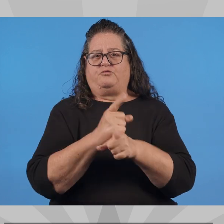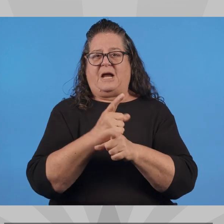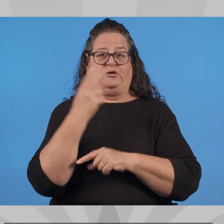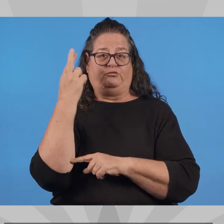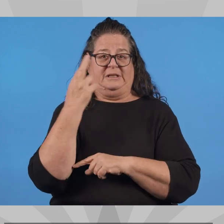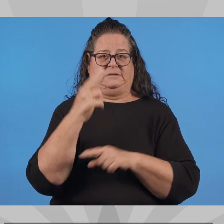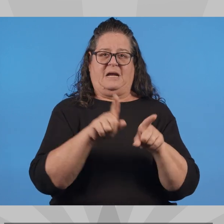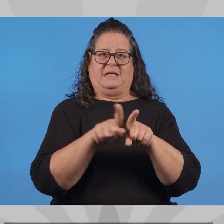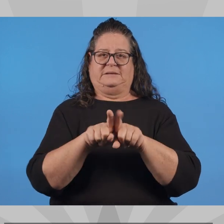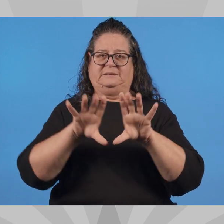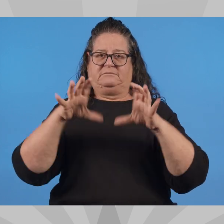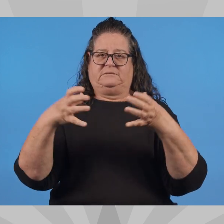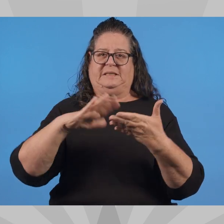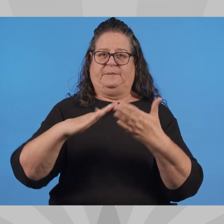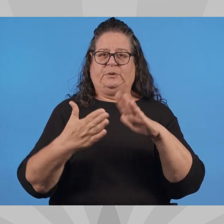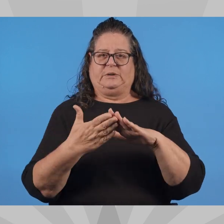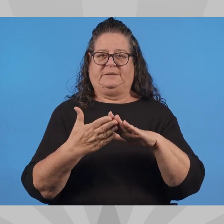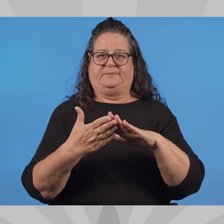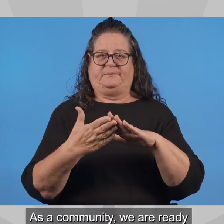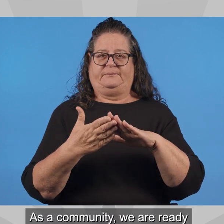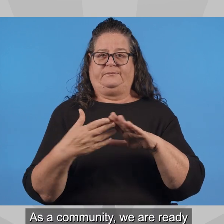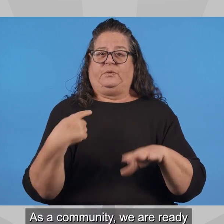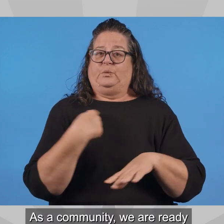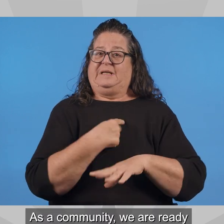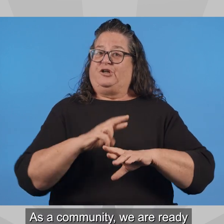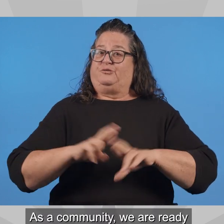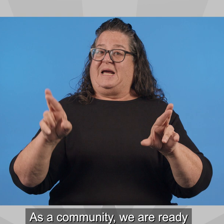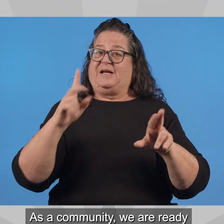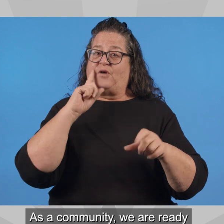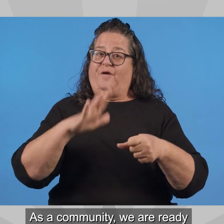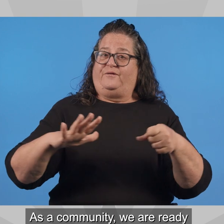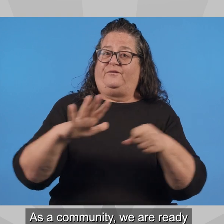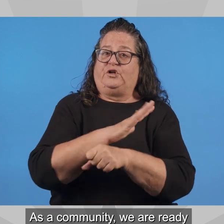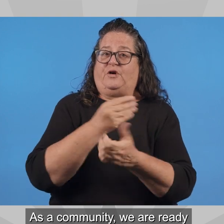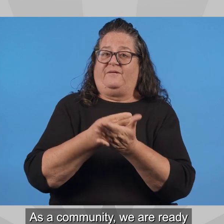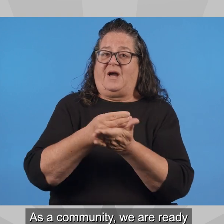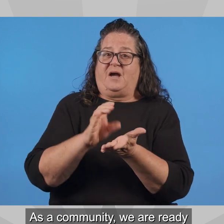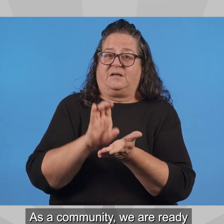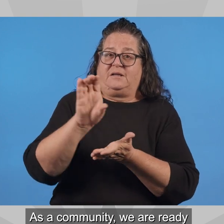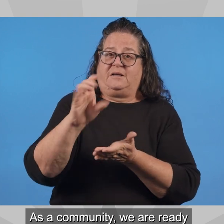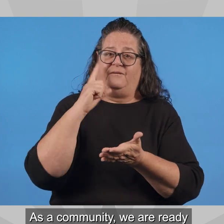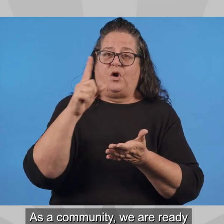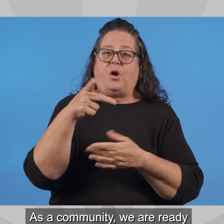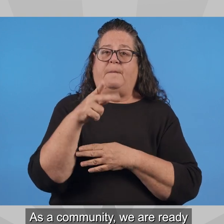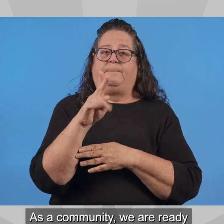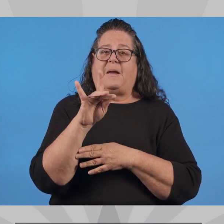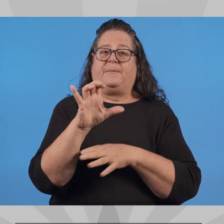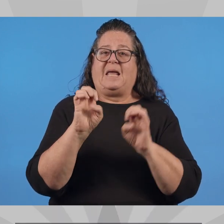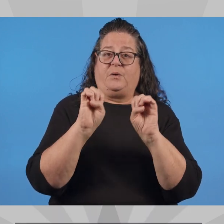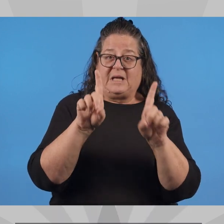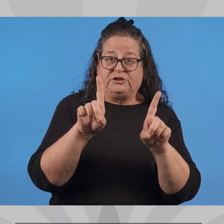for the right reasons. As a community, we are ready to fully fund public education,